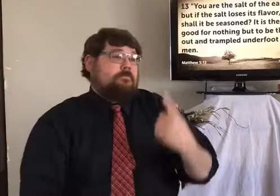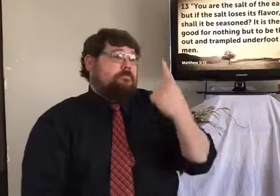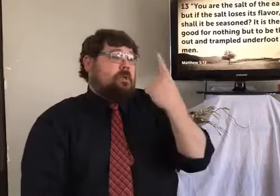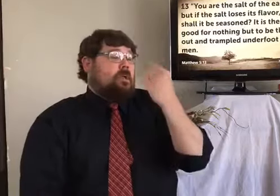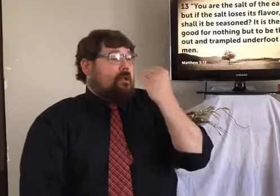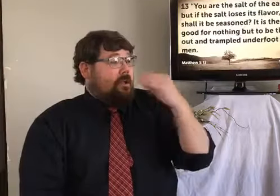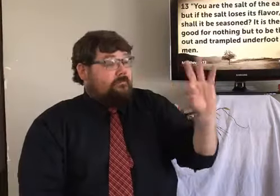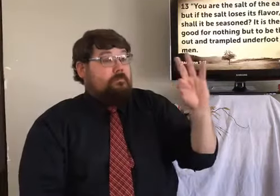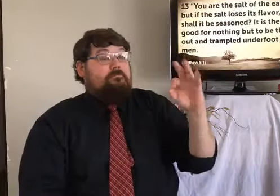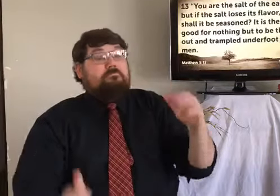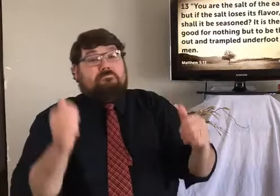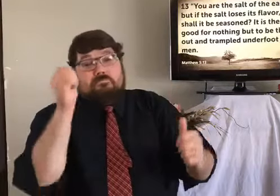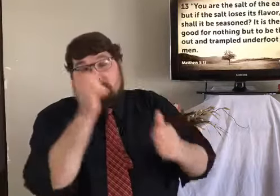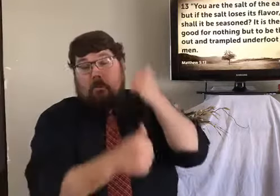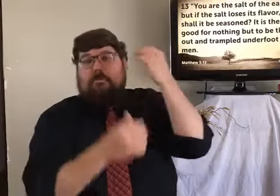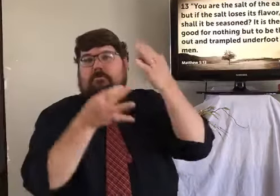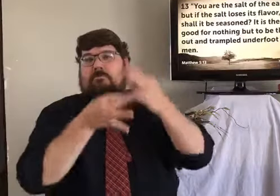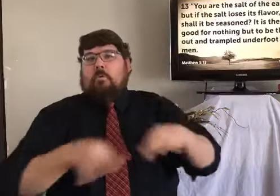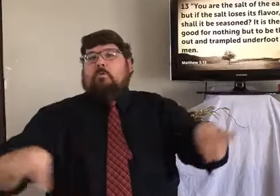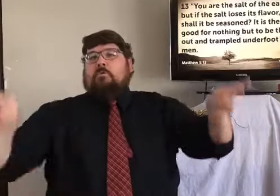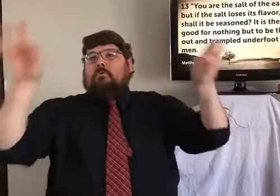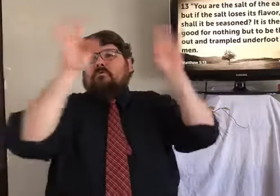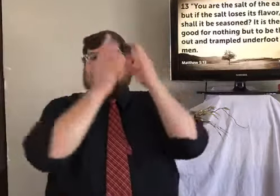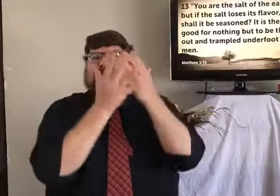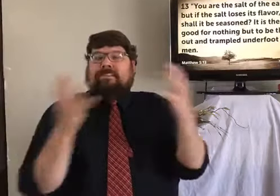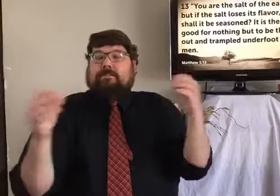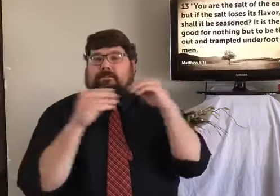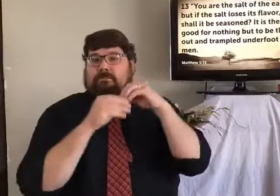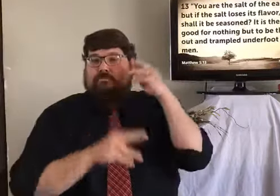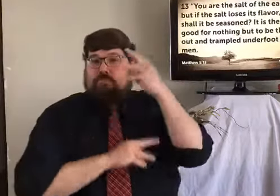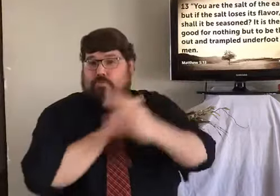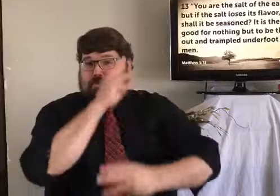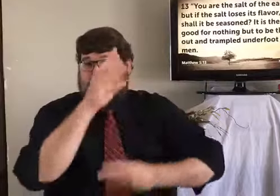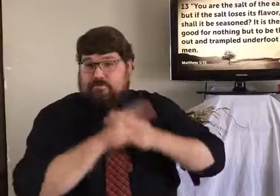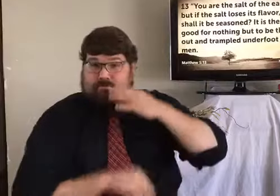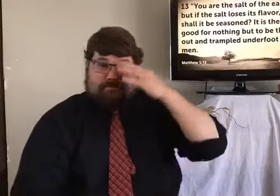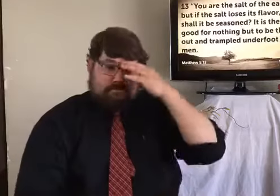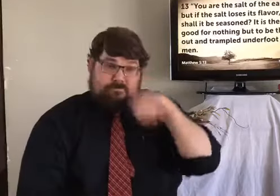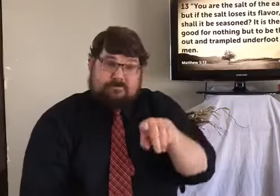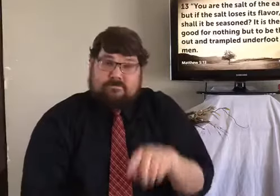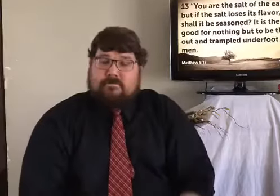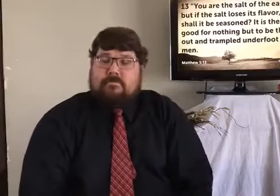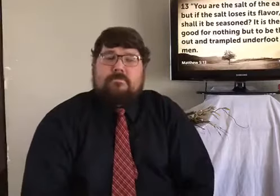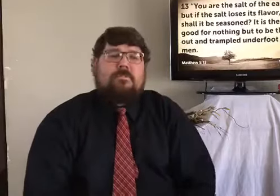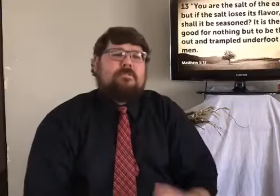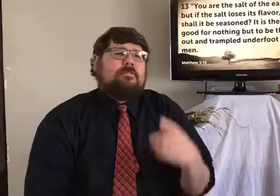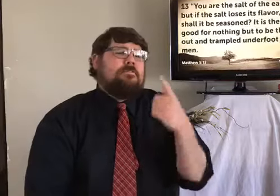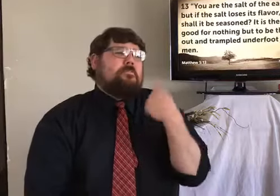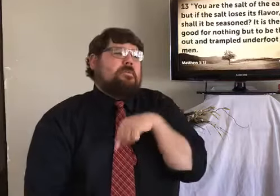Salt is important. One of the most important things in the world. Did you know that?